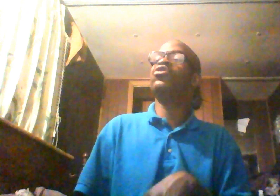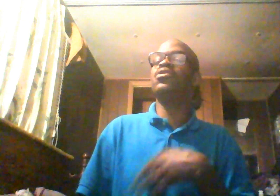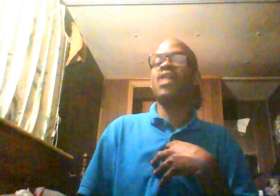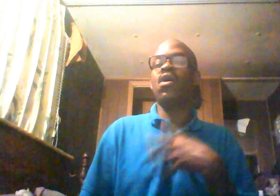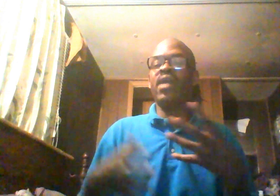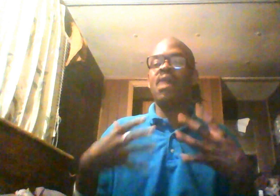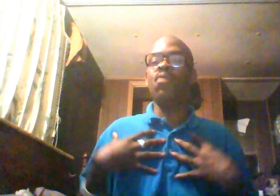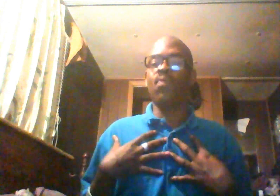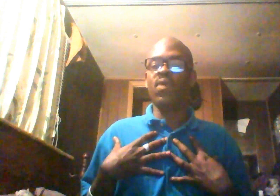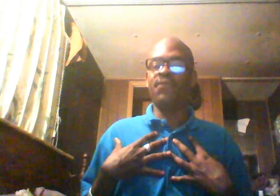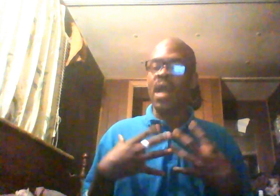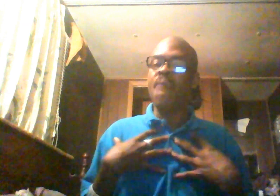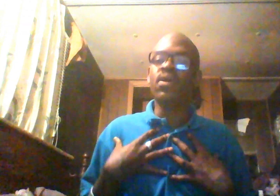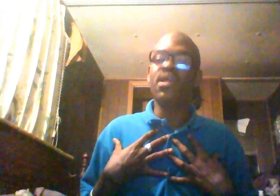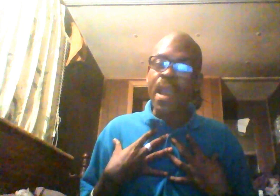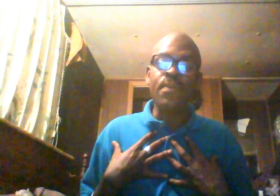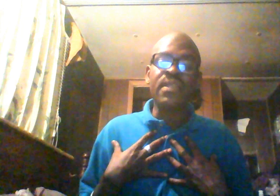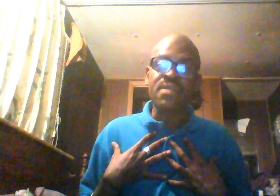She's like, okay, I'm Oprah Winfrey. I'm going to get away with this.